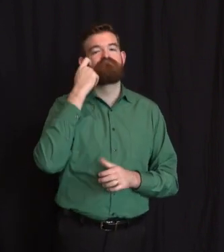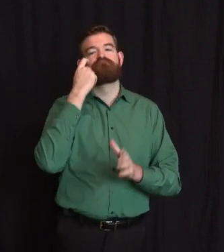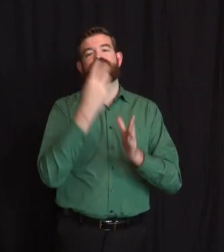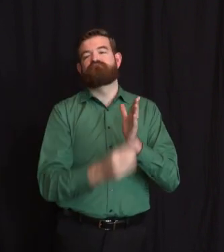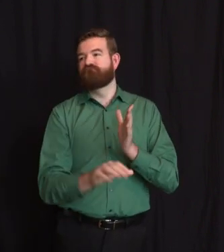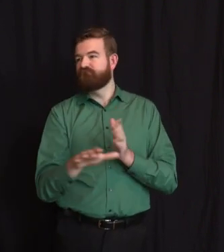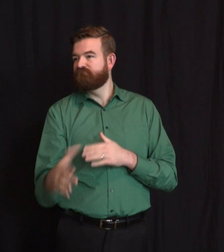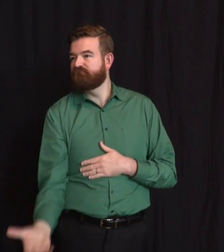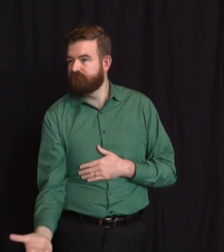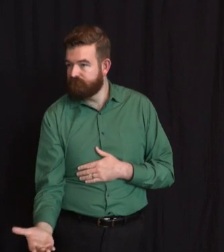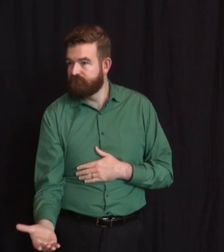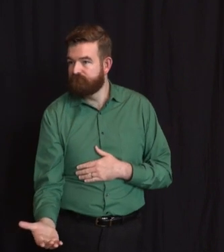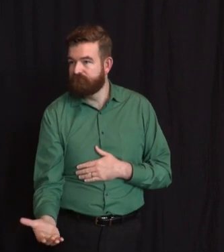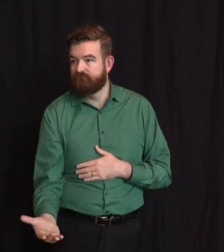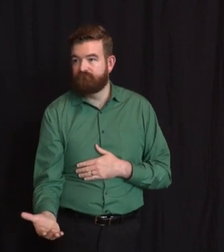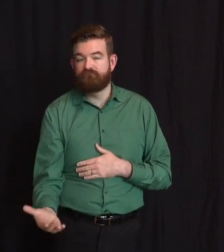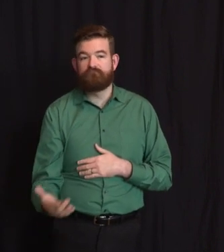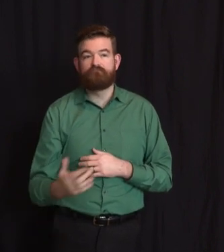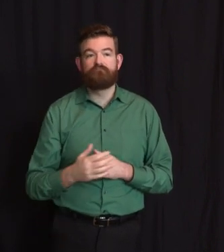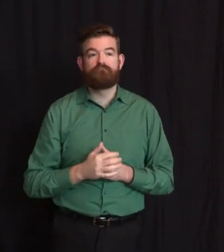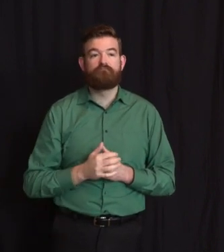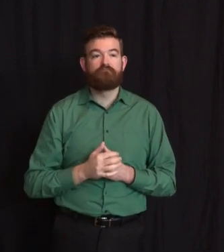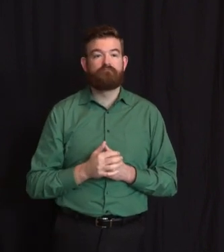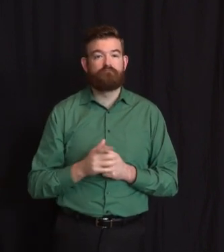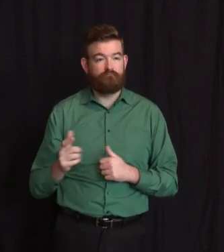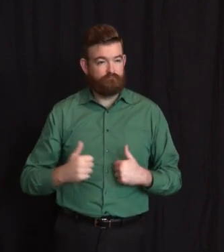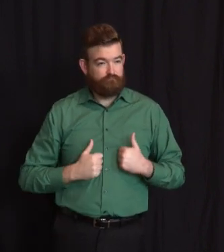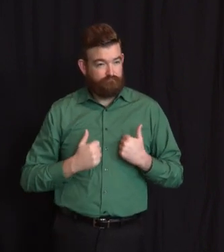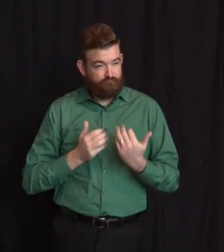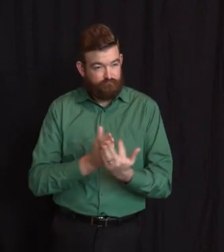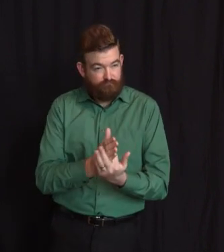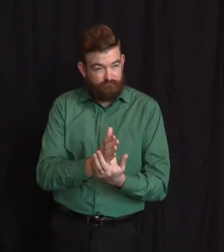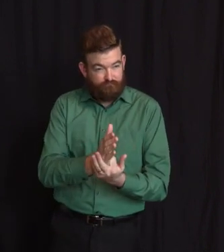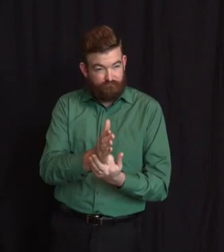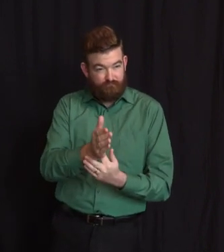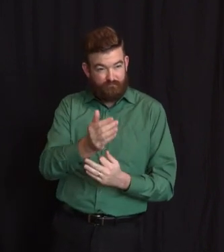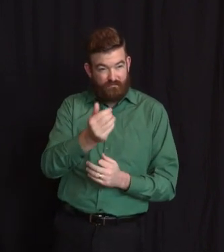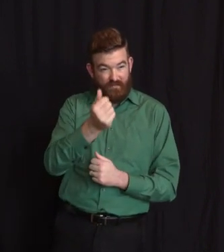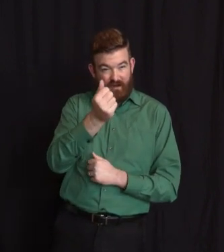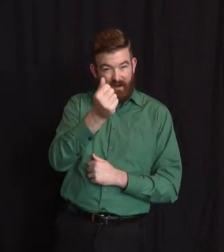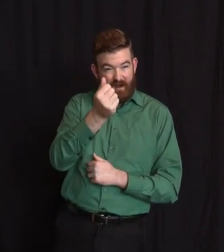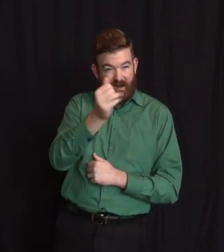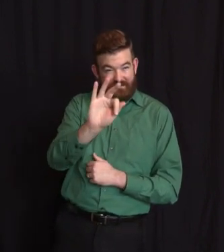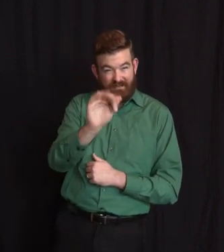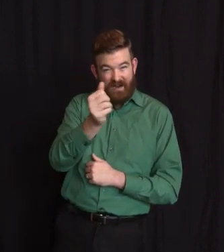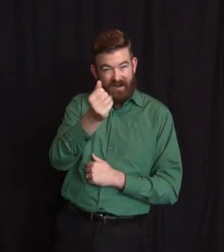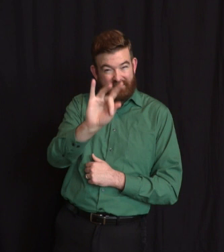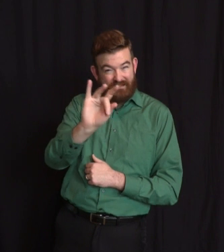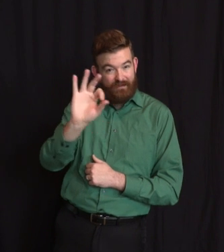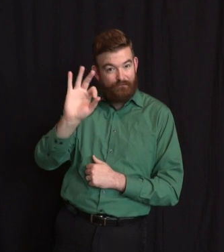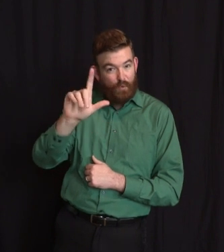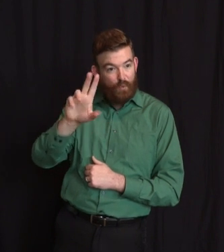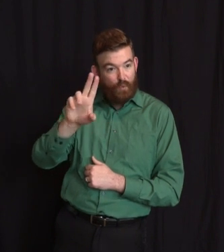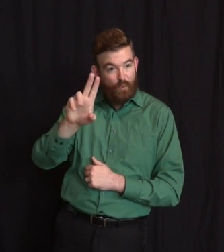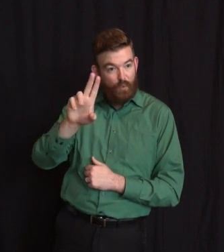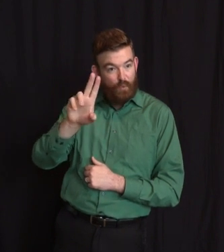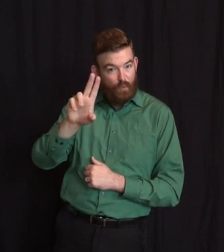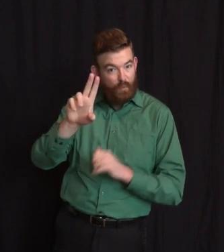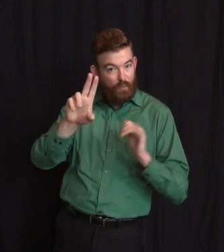And yes, he survived the flu pandemic of 1918. He earned a degree in engineering from the George Washington University